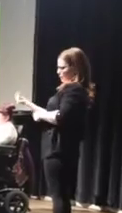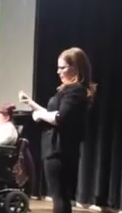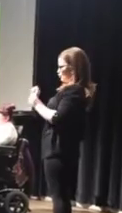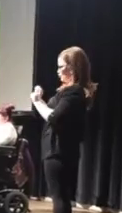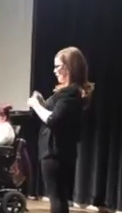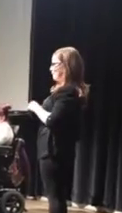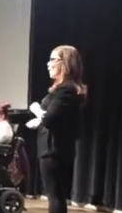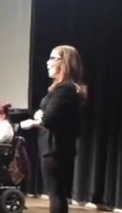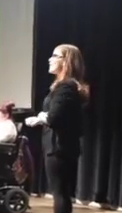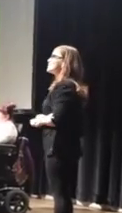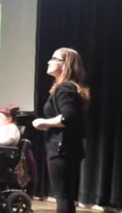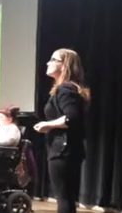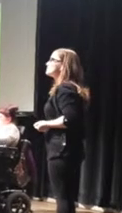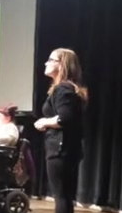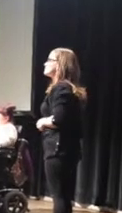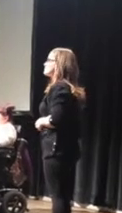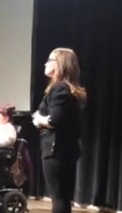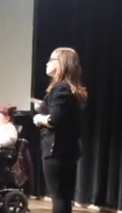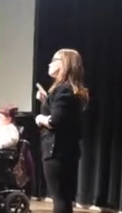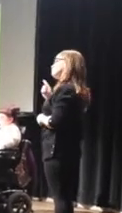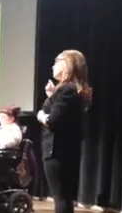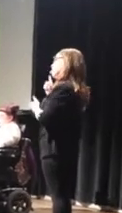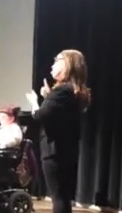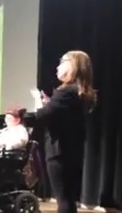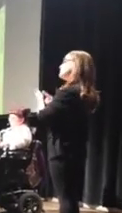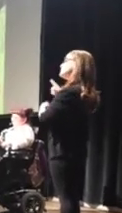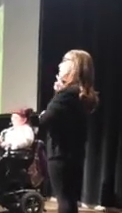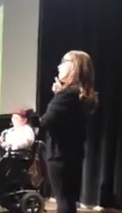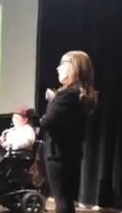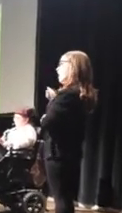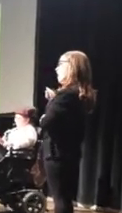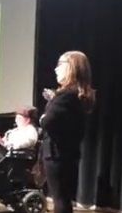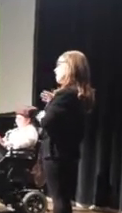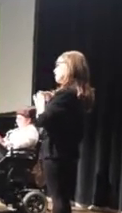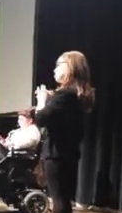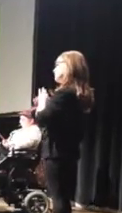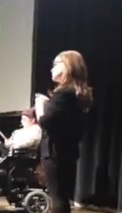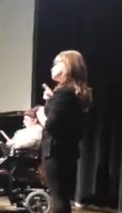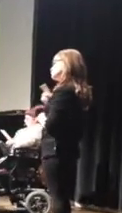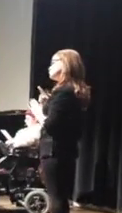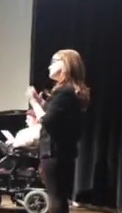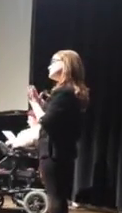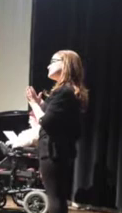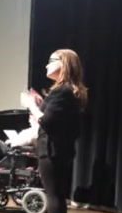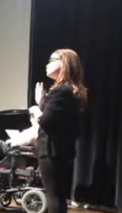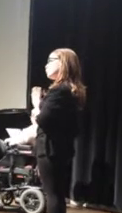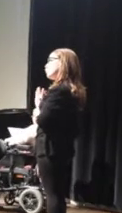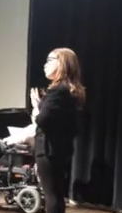Well, somehow Linda is linked to Bokeh of Far Cry 2.